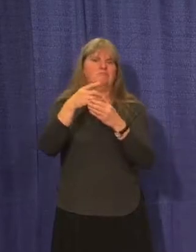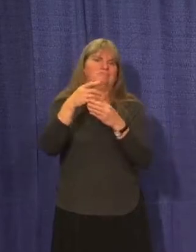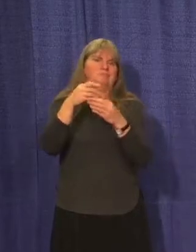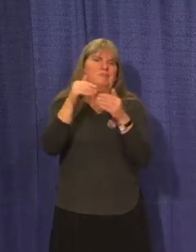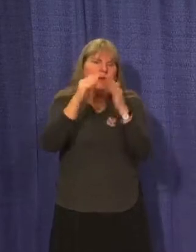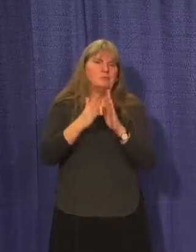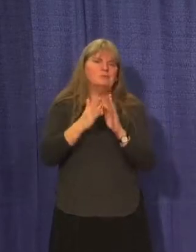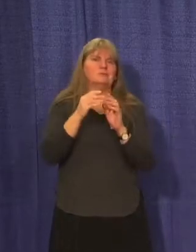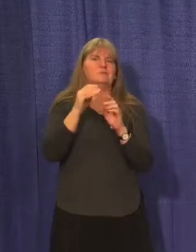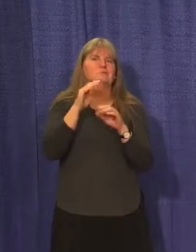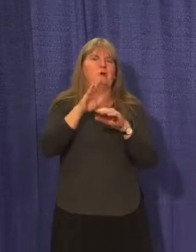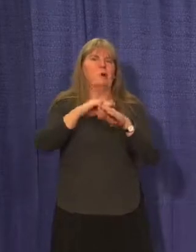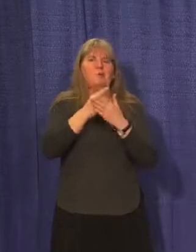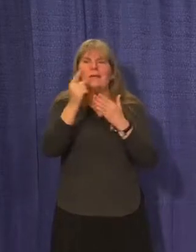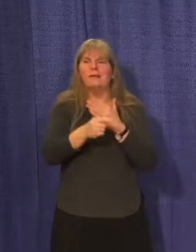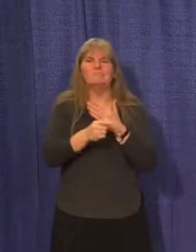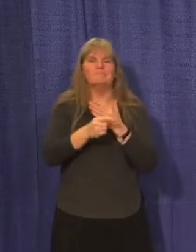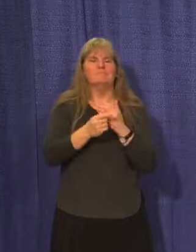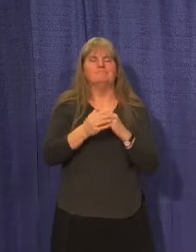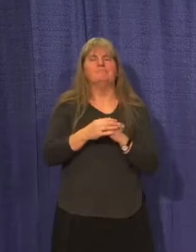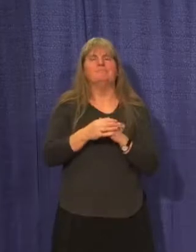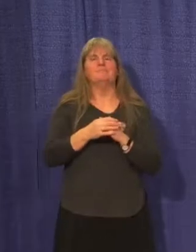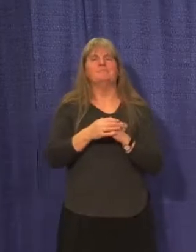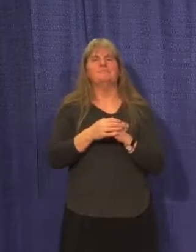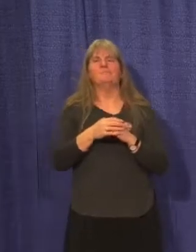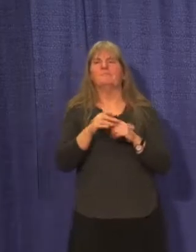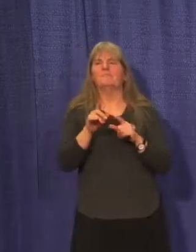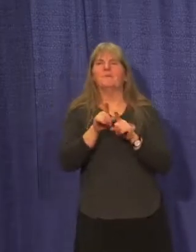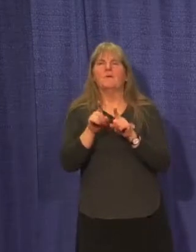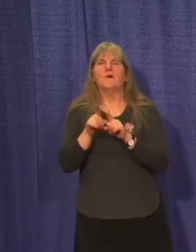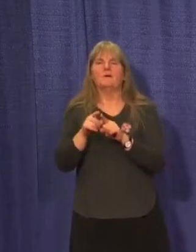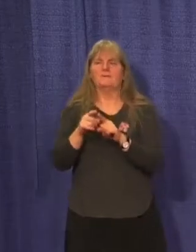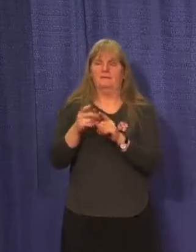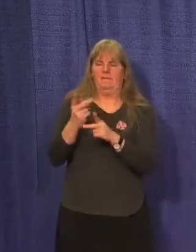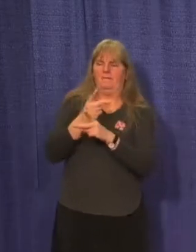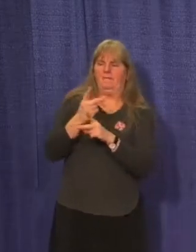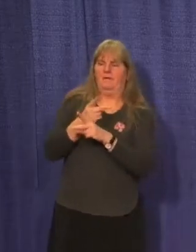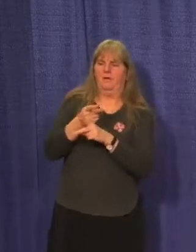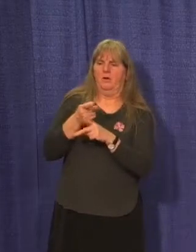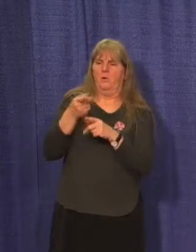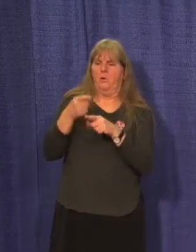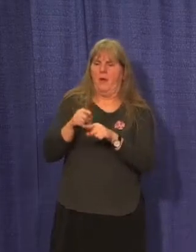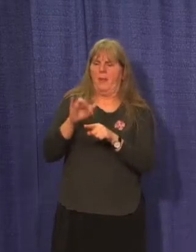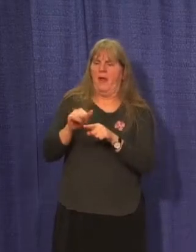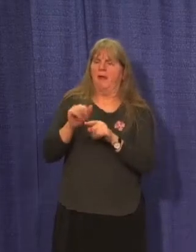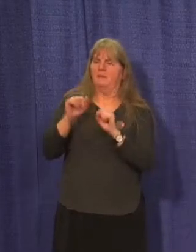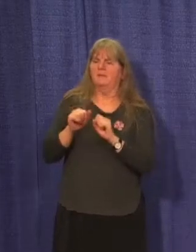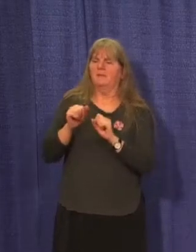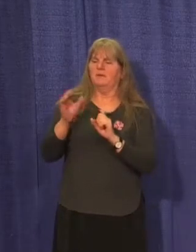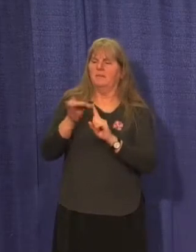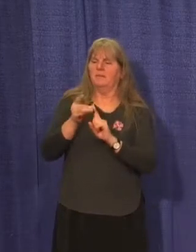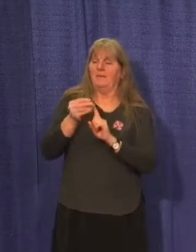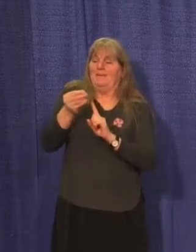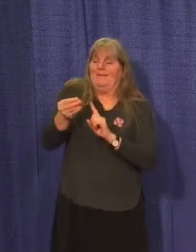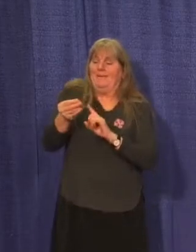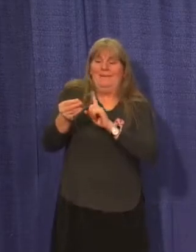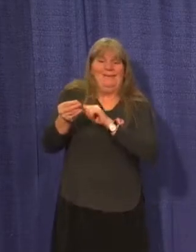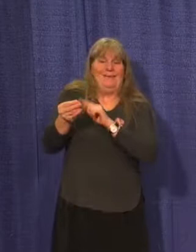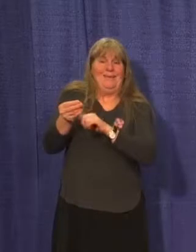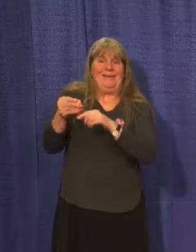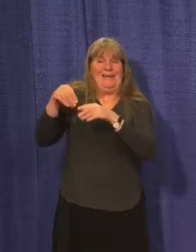infectious or presumed to be infectious during the time in the classroom but within a very defined